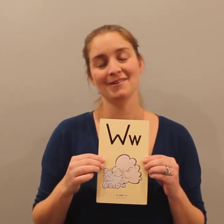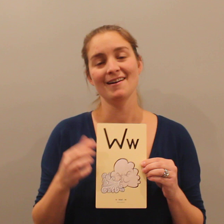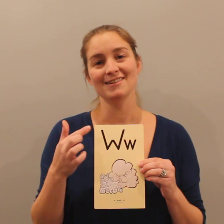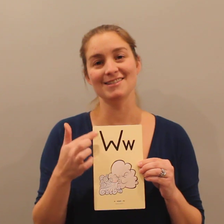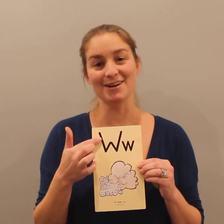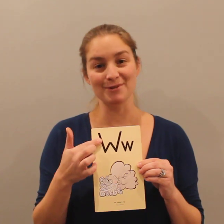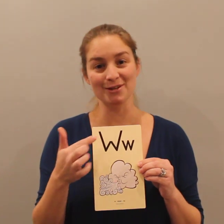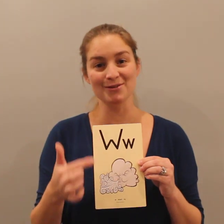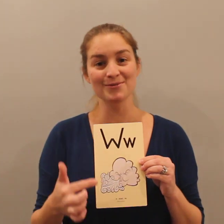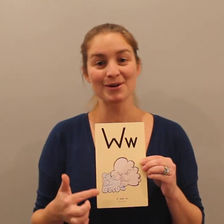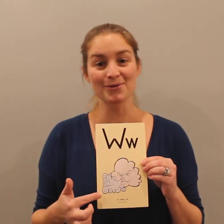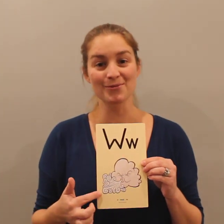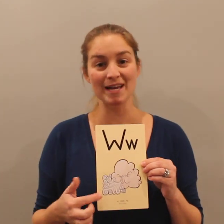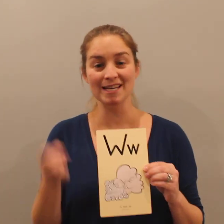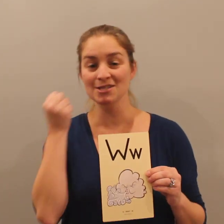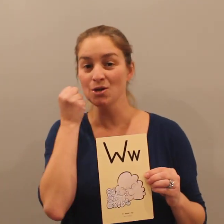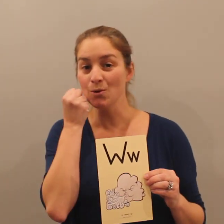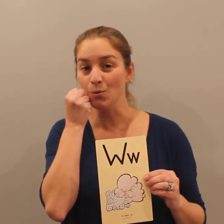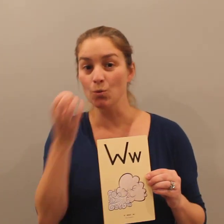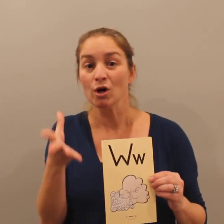W, wind, w.